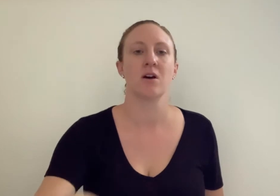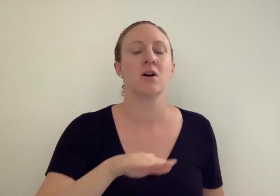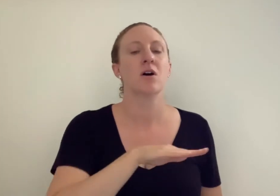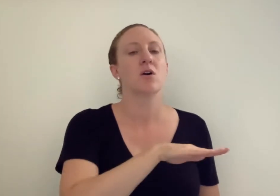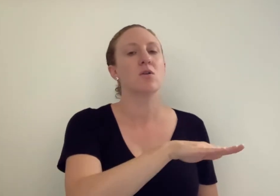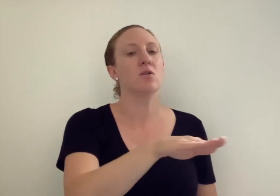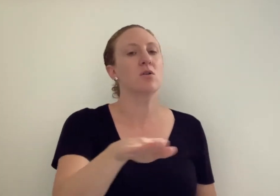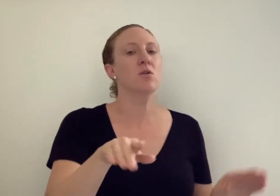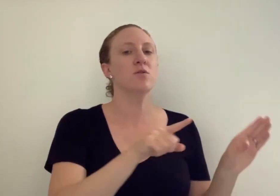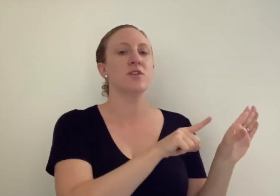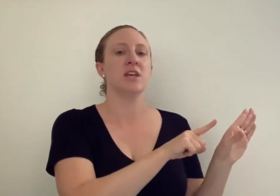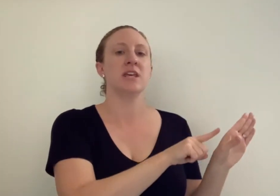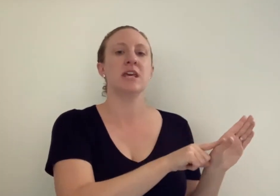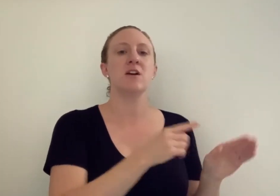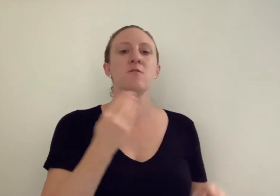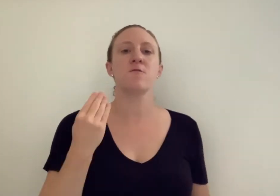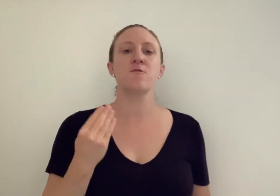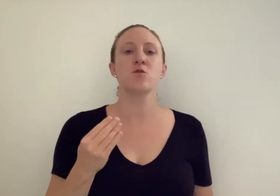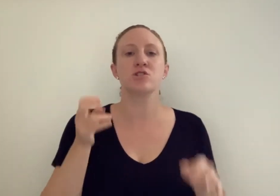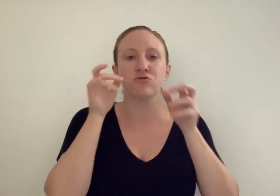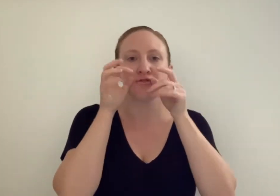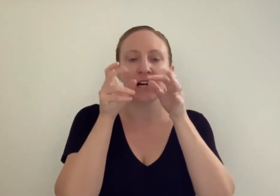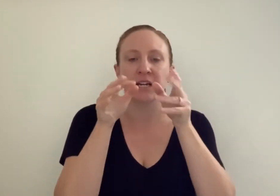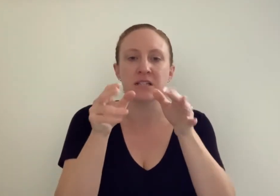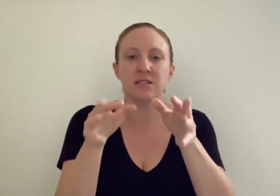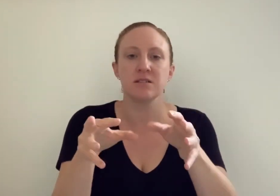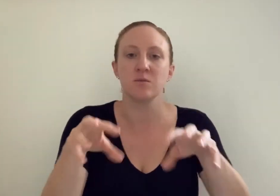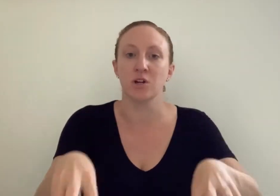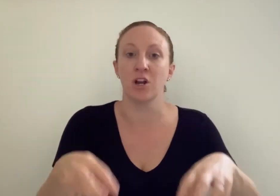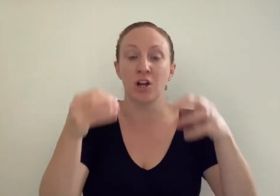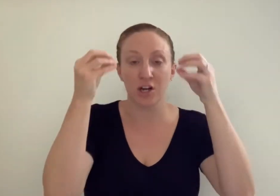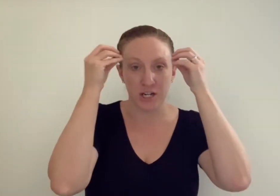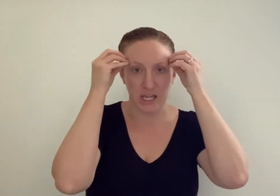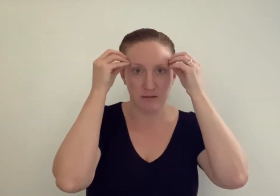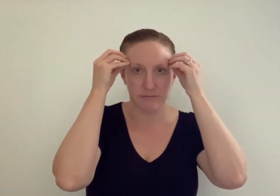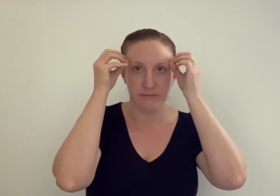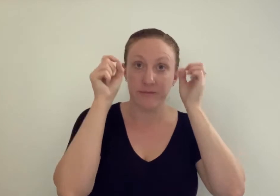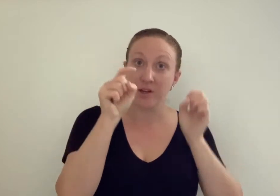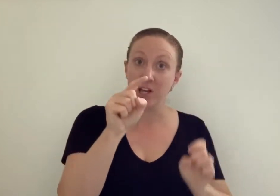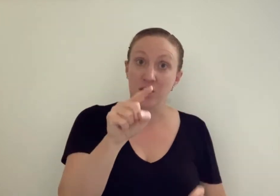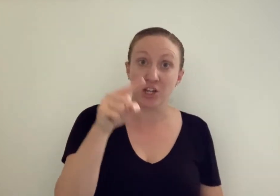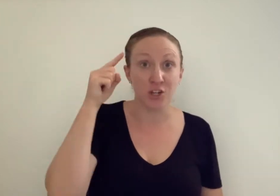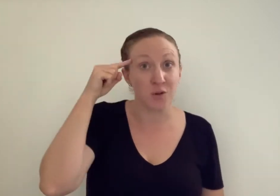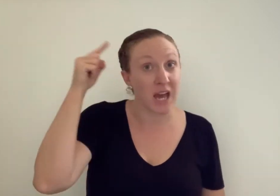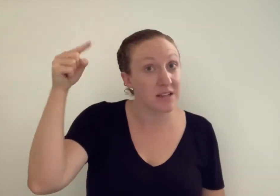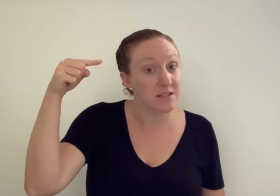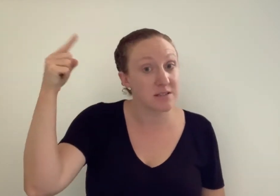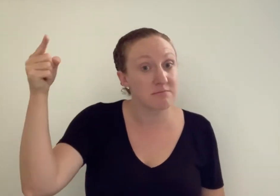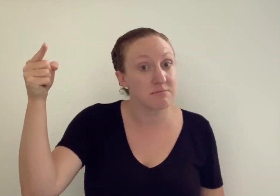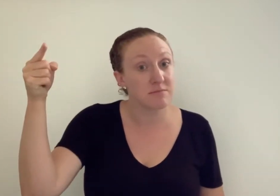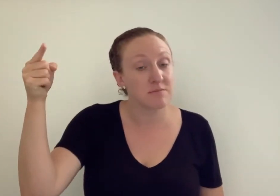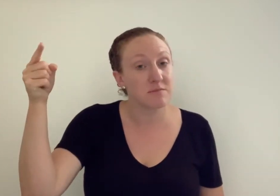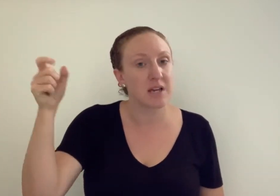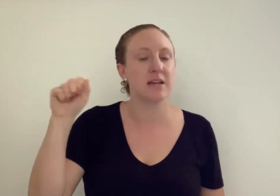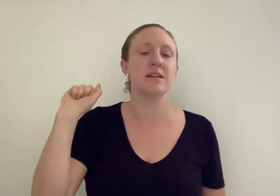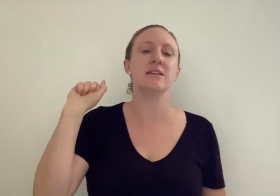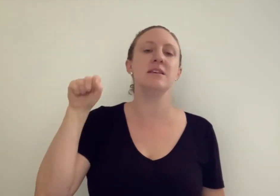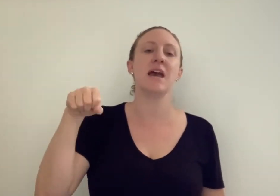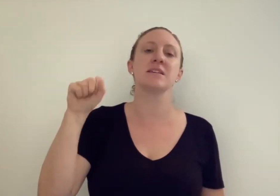All the year four dragons were learning. Can you guess? Yes,